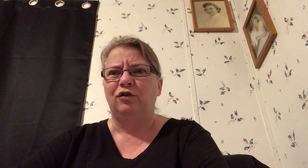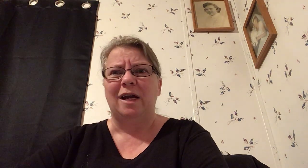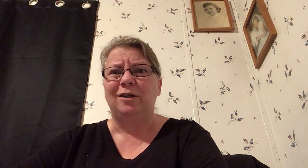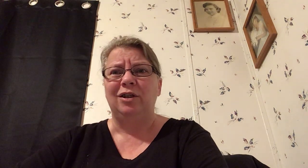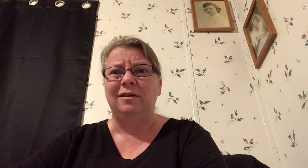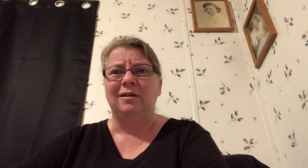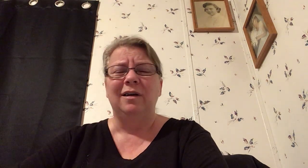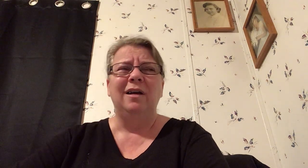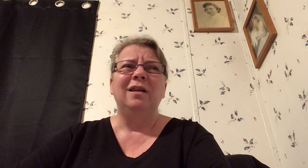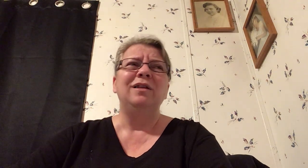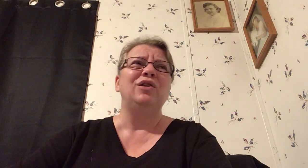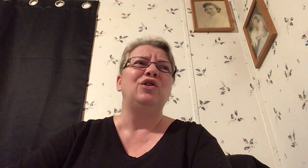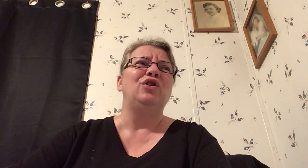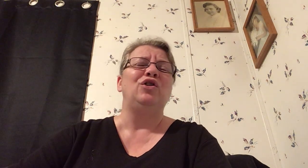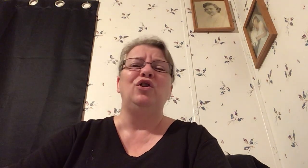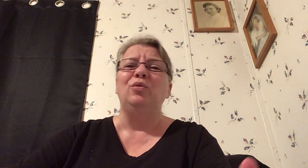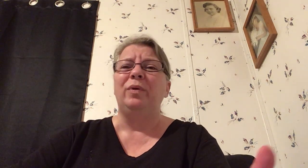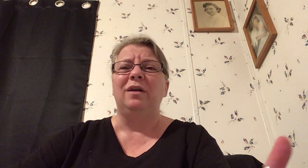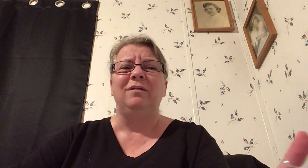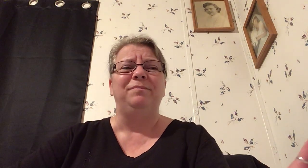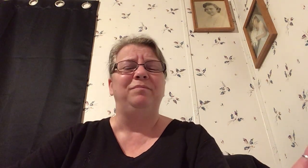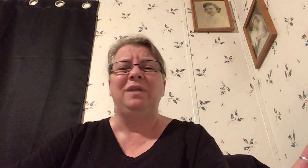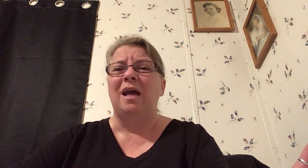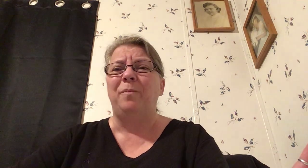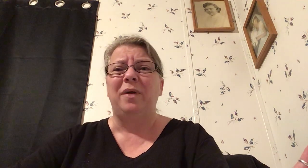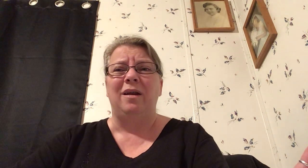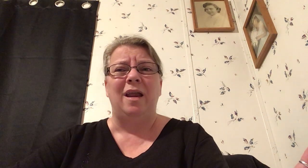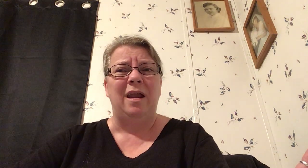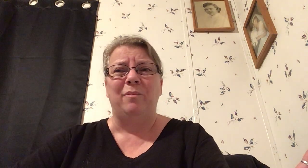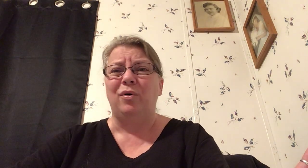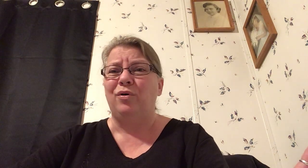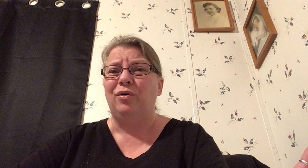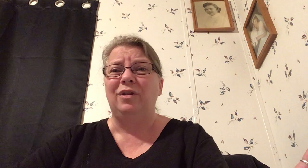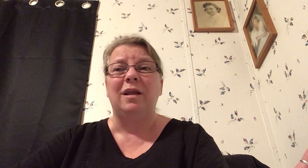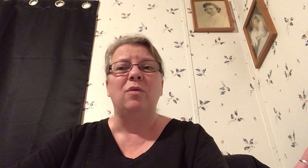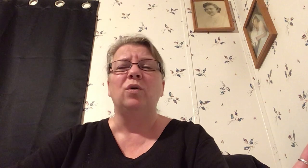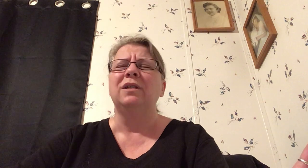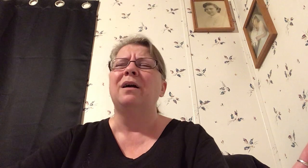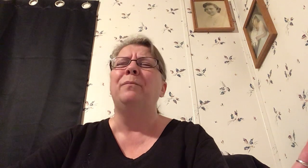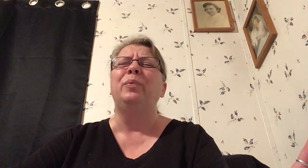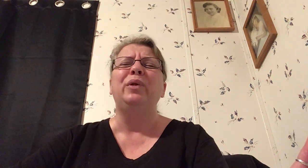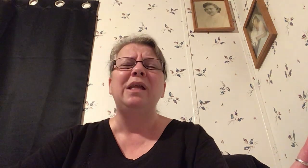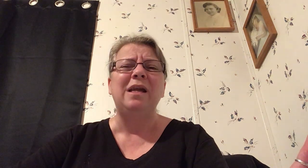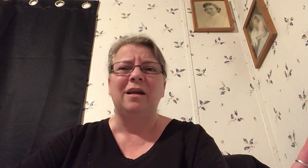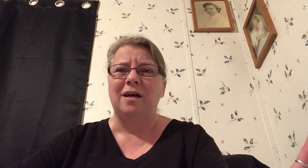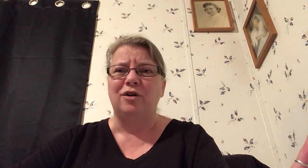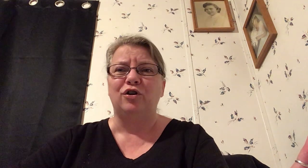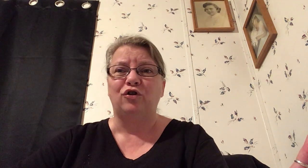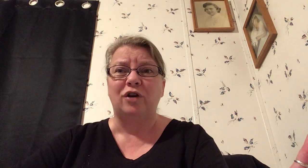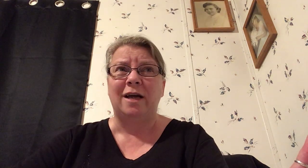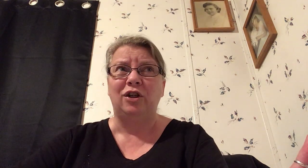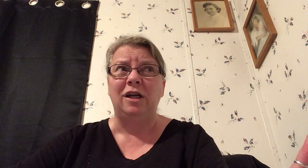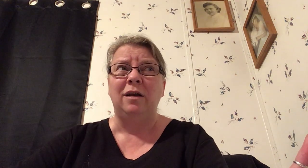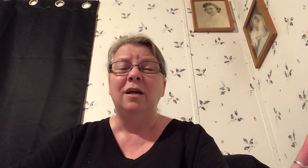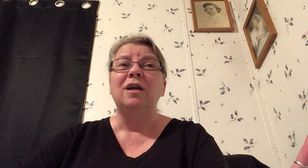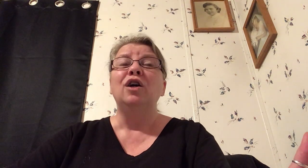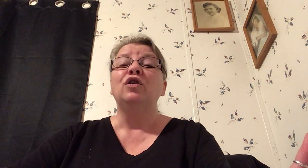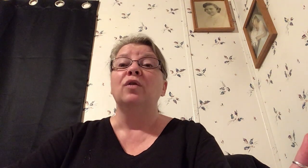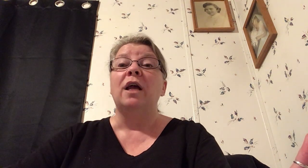distractions this stupid depth and amber heard thing was a complete and utter distraction so that